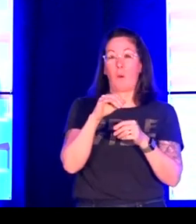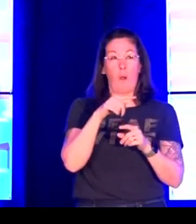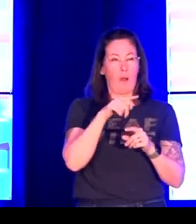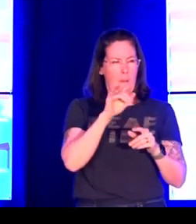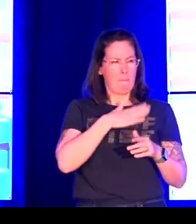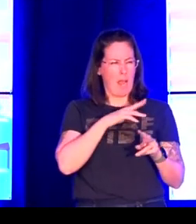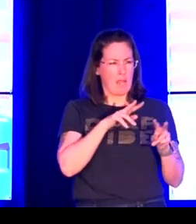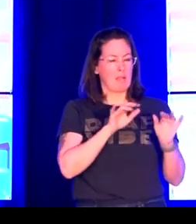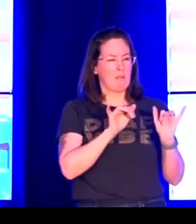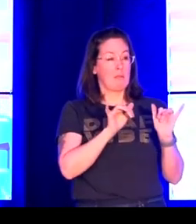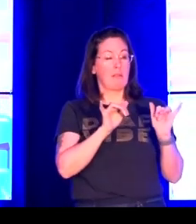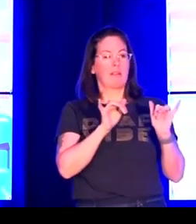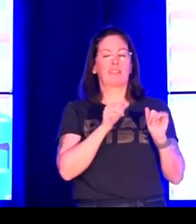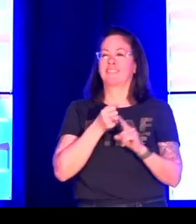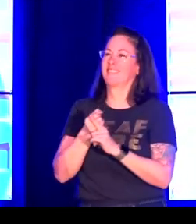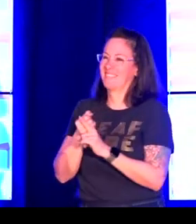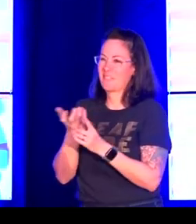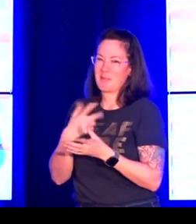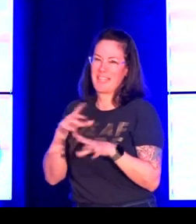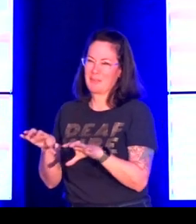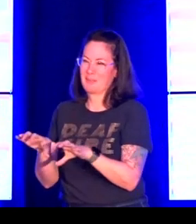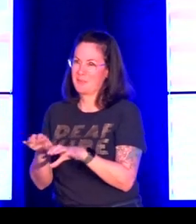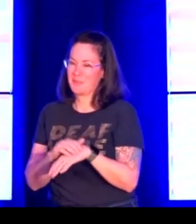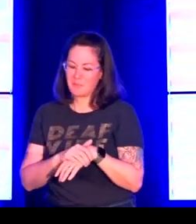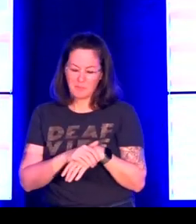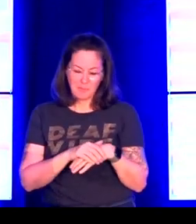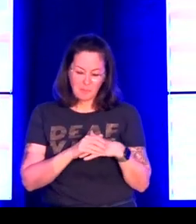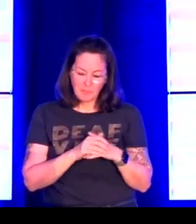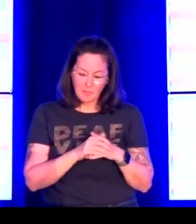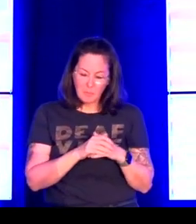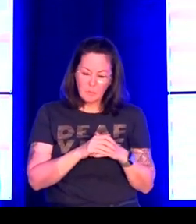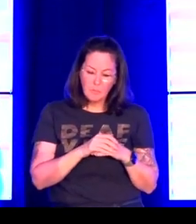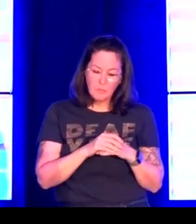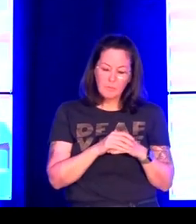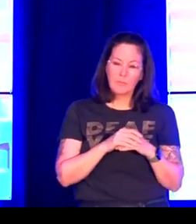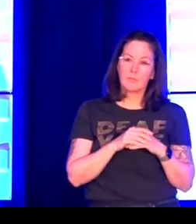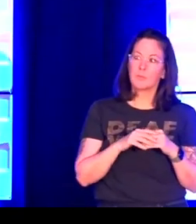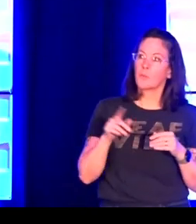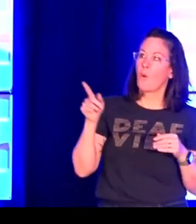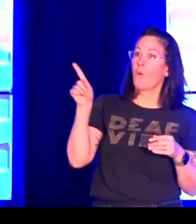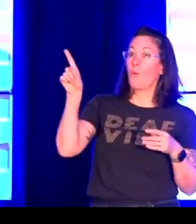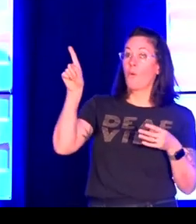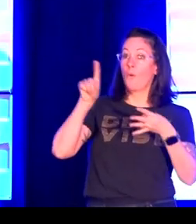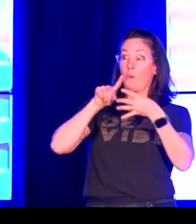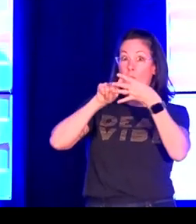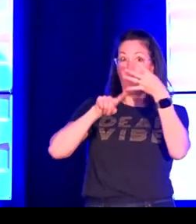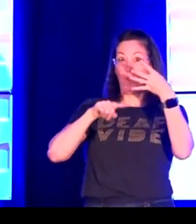create the kind of space that we're working within and that also affects what I do closer